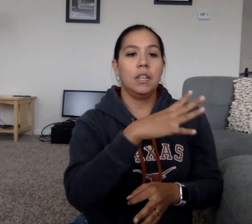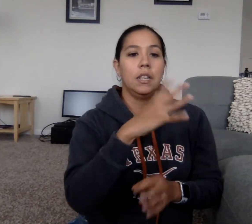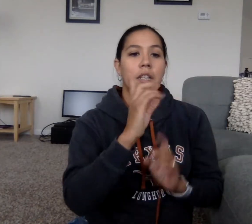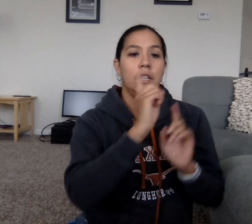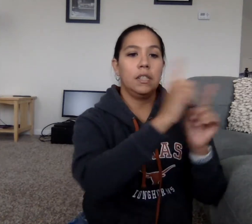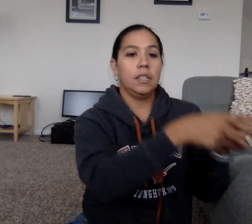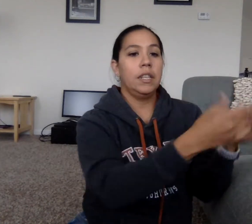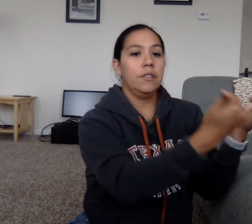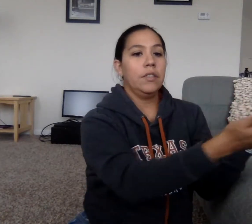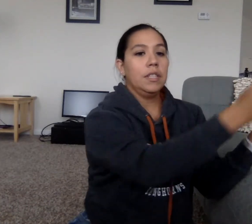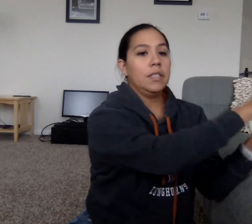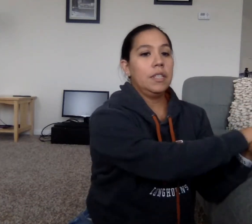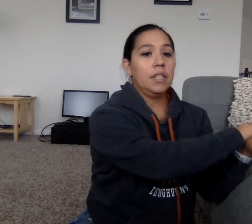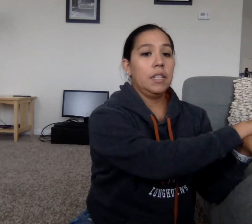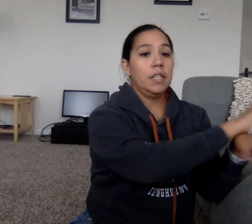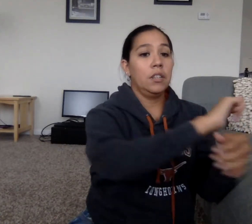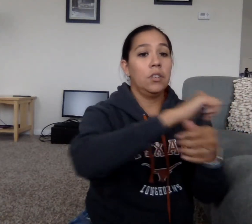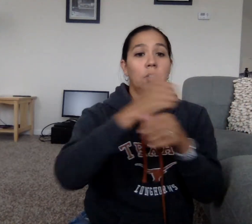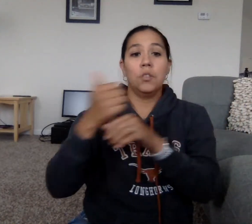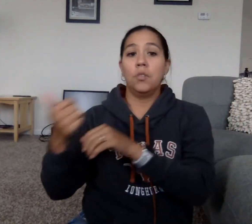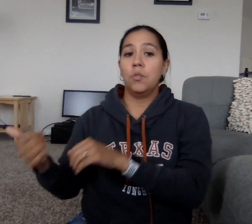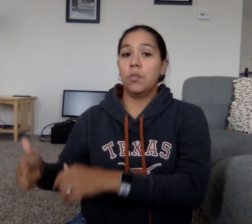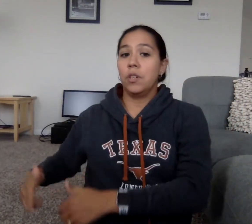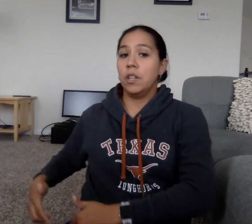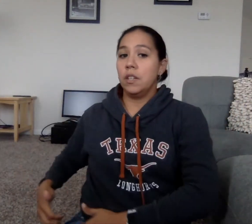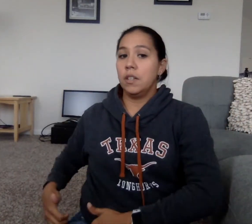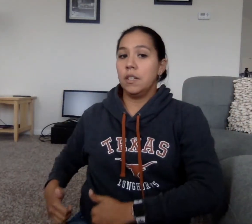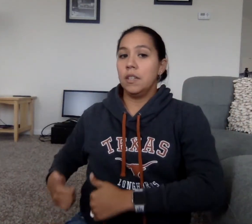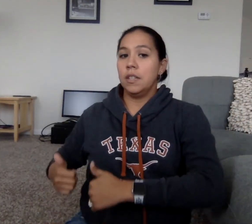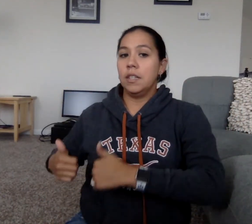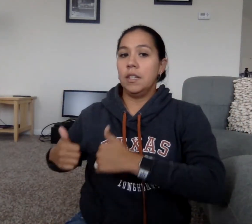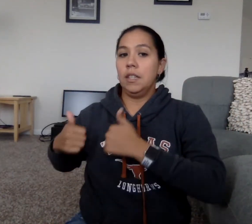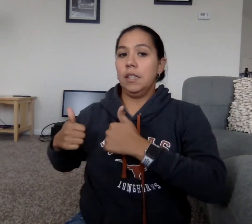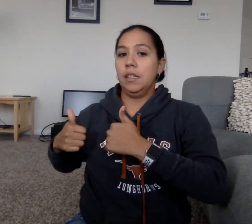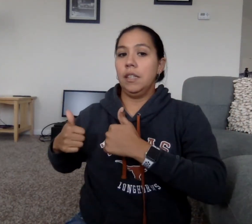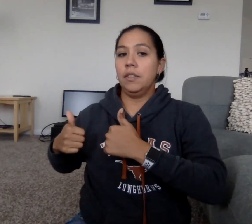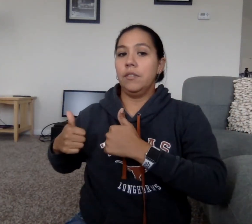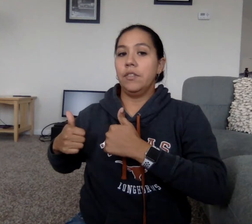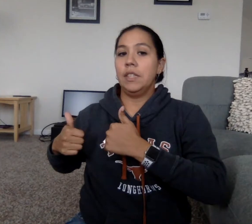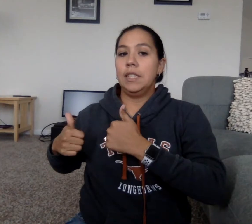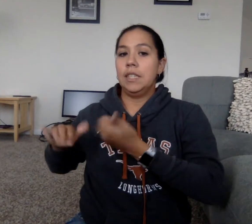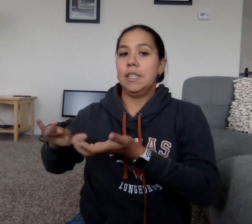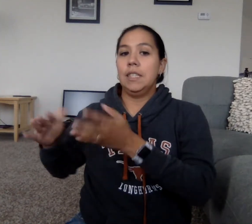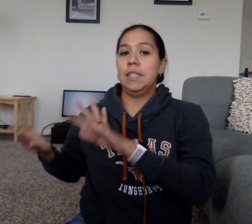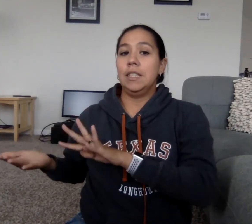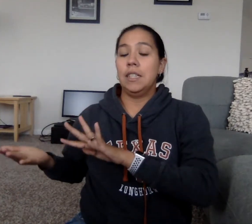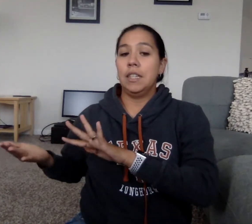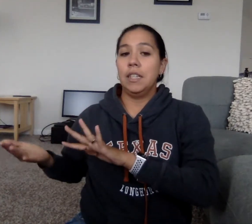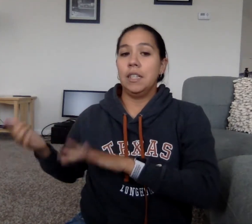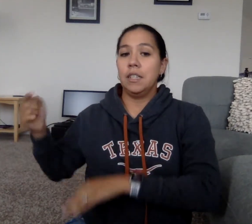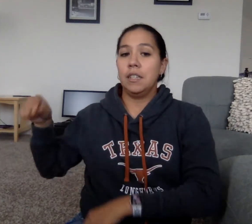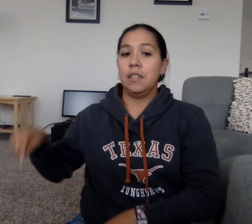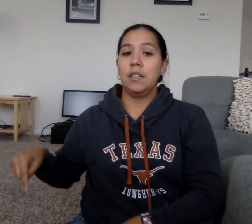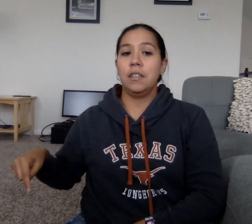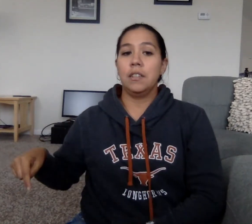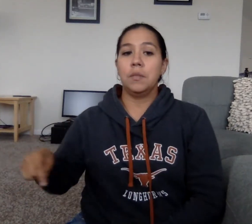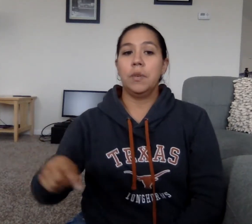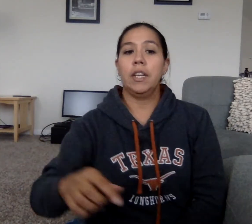leave tonight or live and die this way.